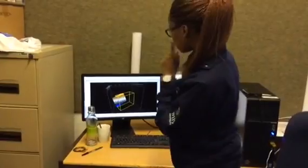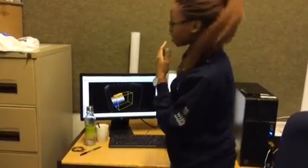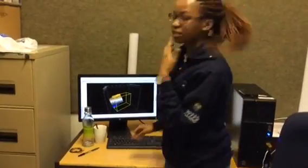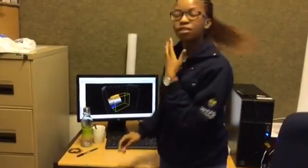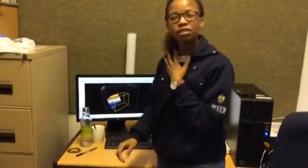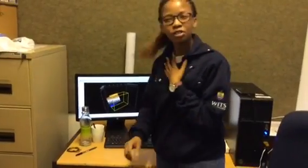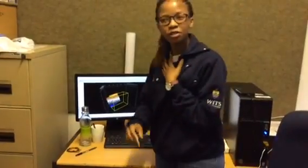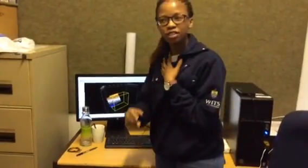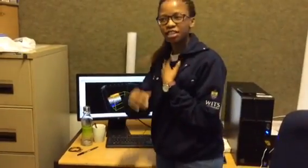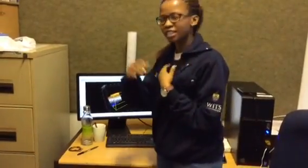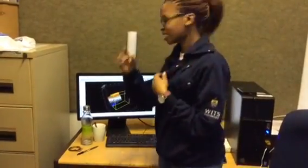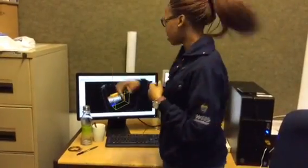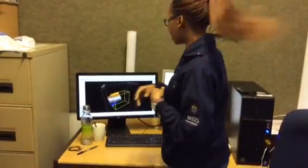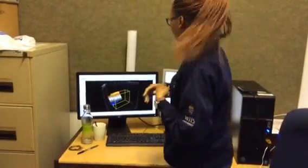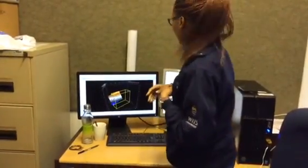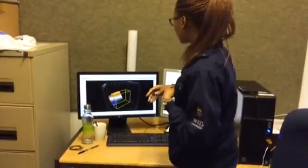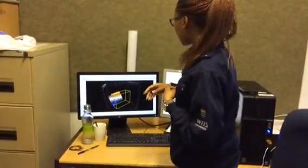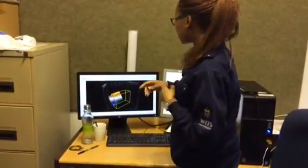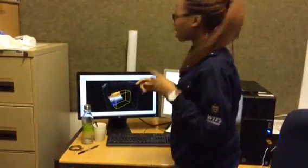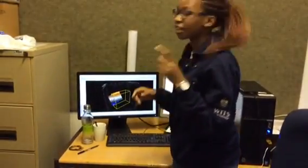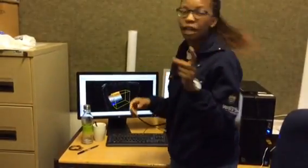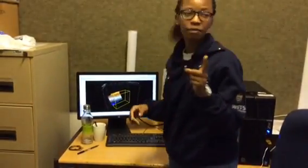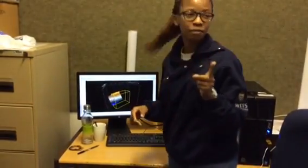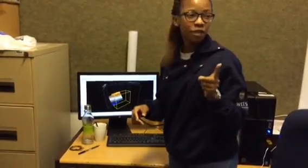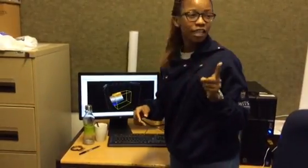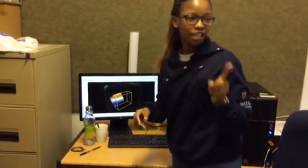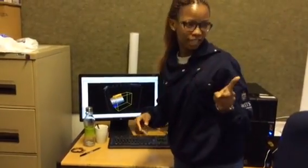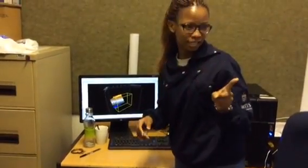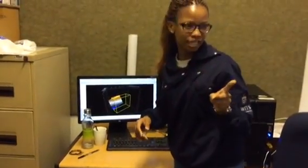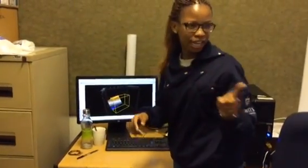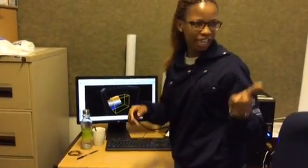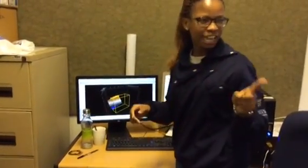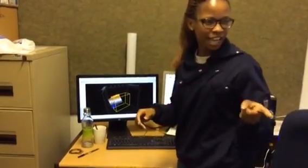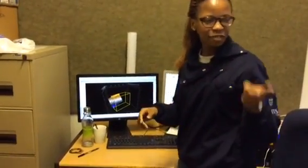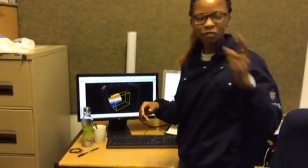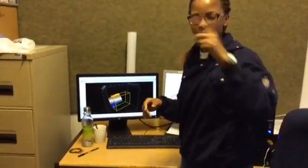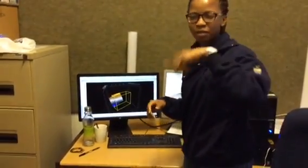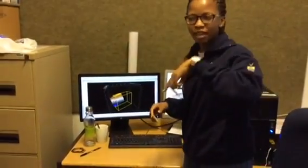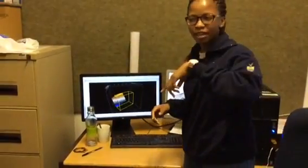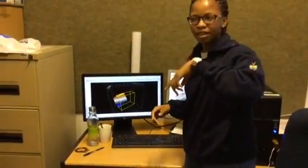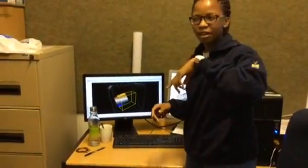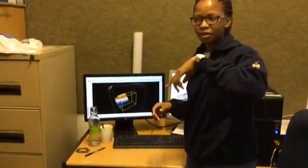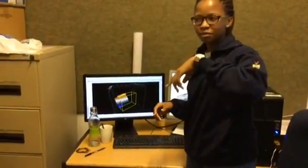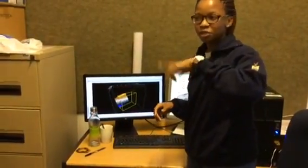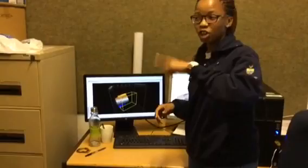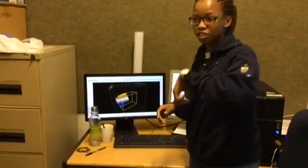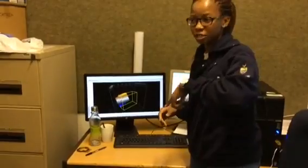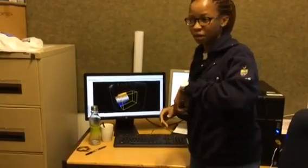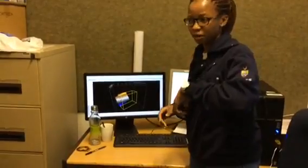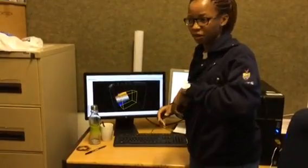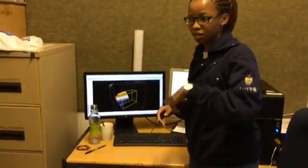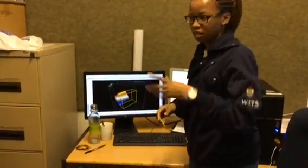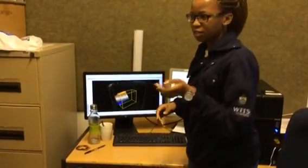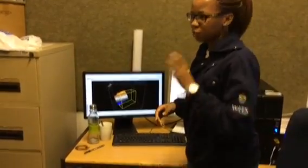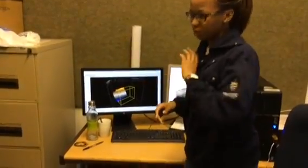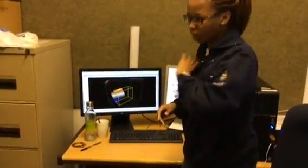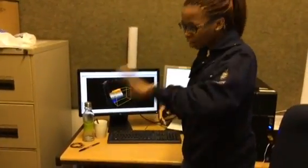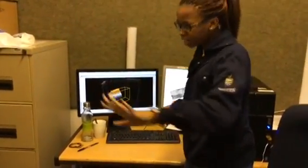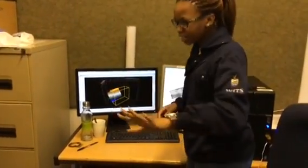because you need to understand that it's a lot of work yes I came from a geology background so hardly